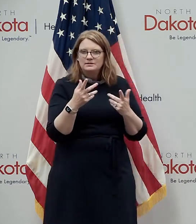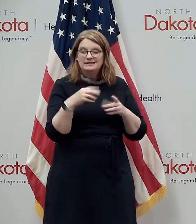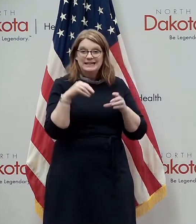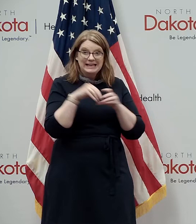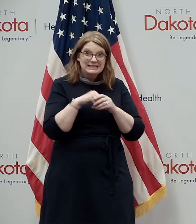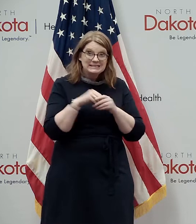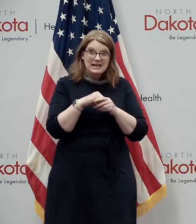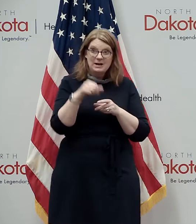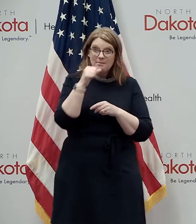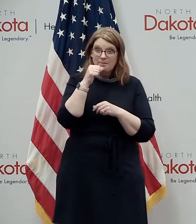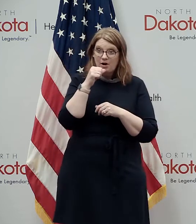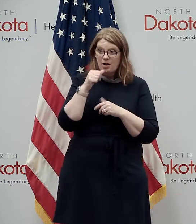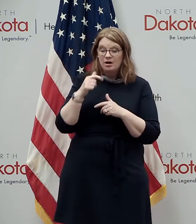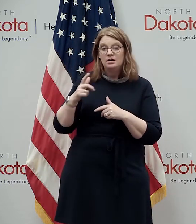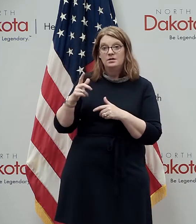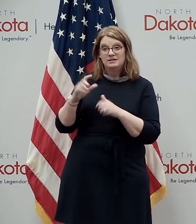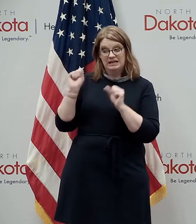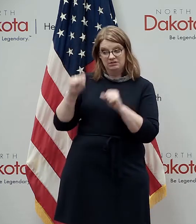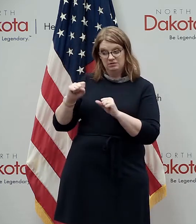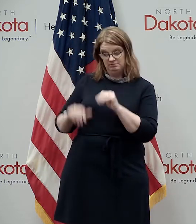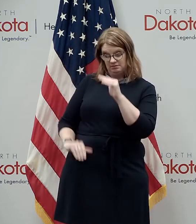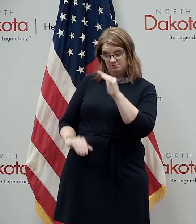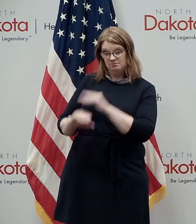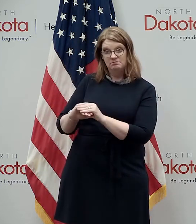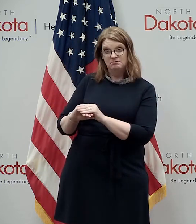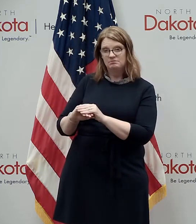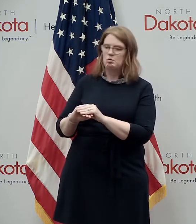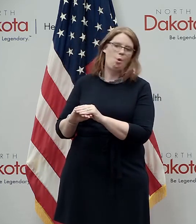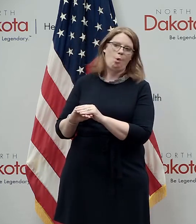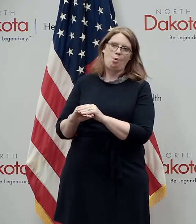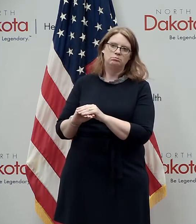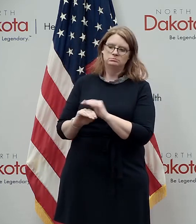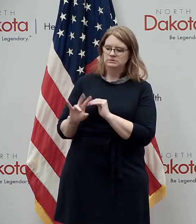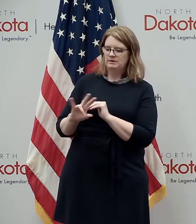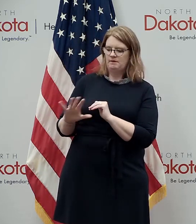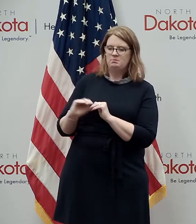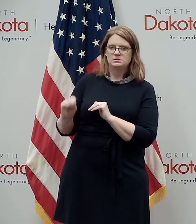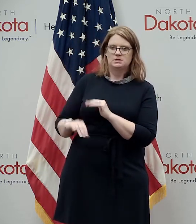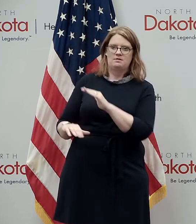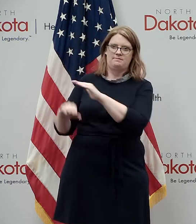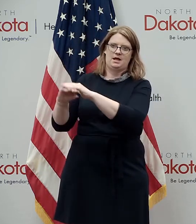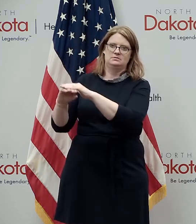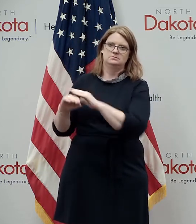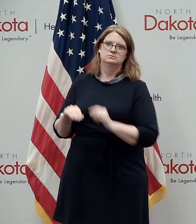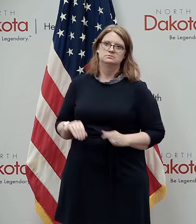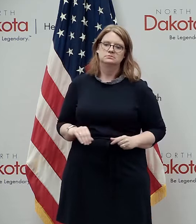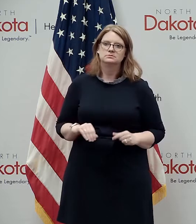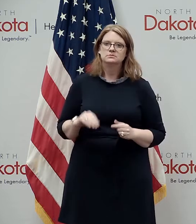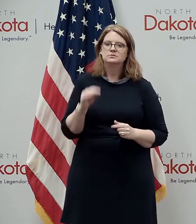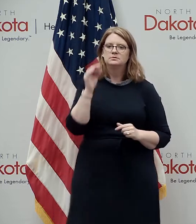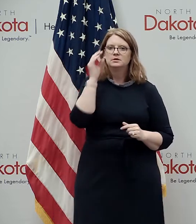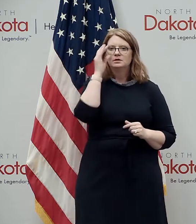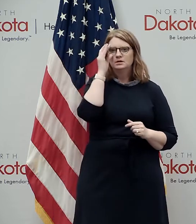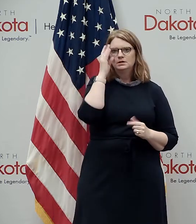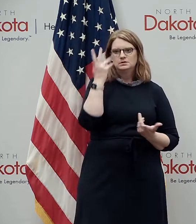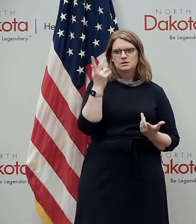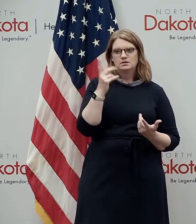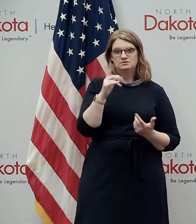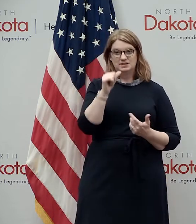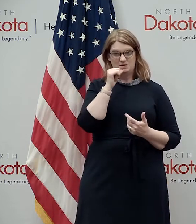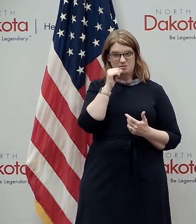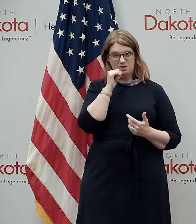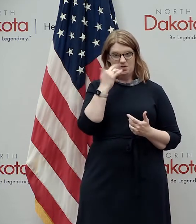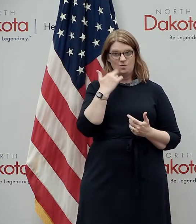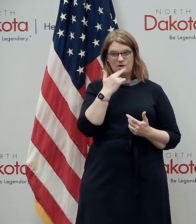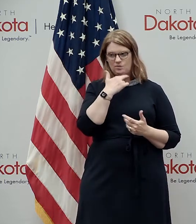of a bar and restaurant is one of those things uh but again i would again say uh kudos to all of the bar and restaurant